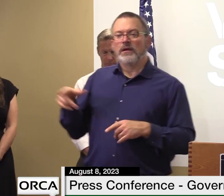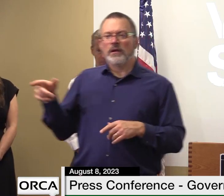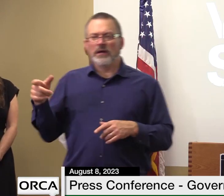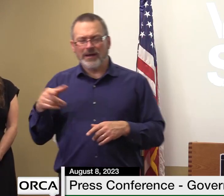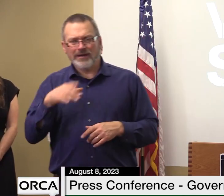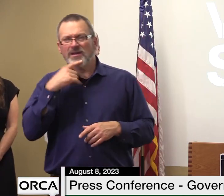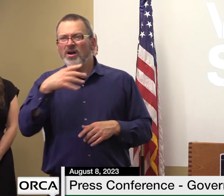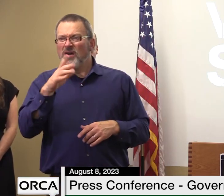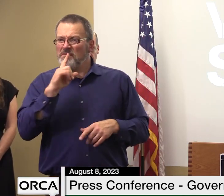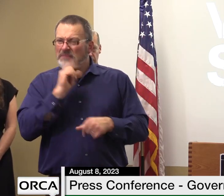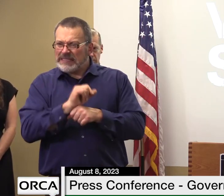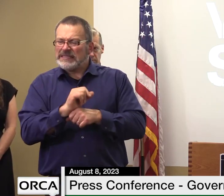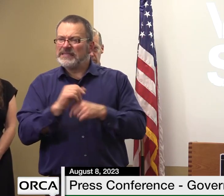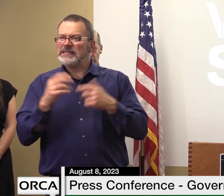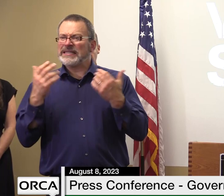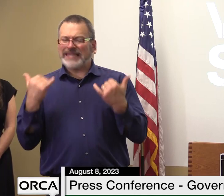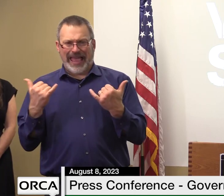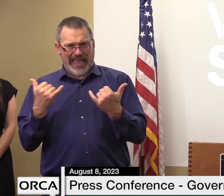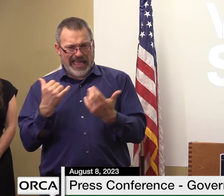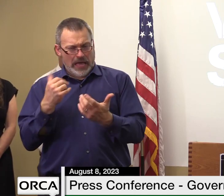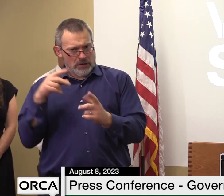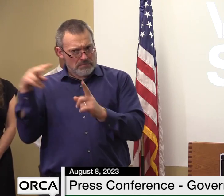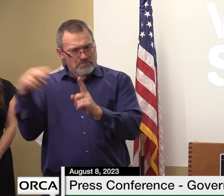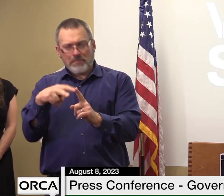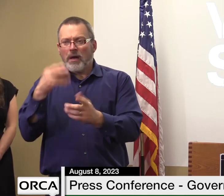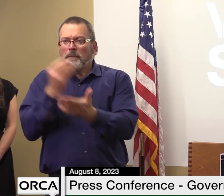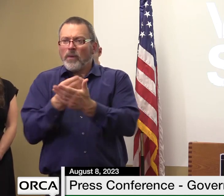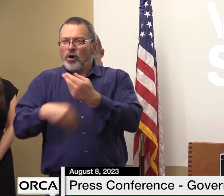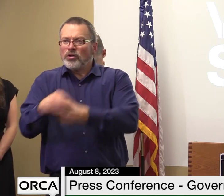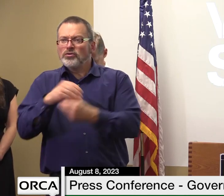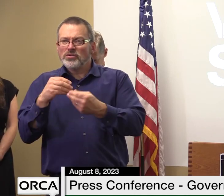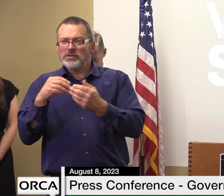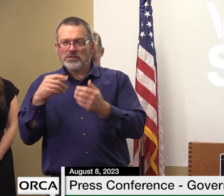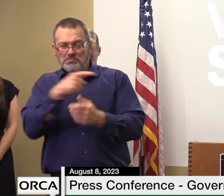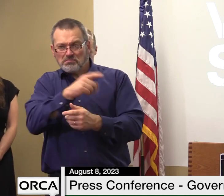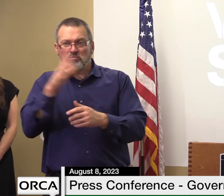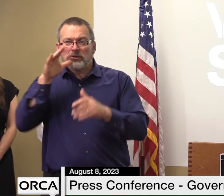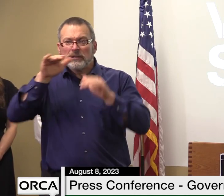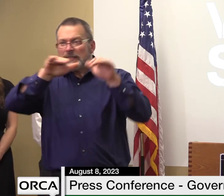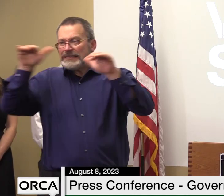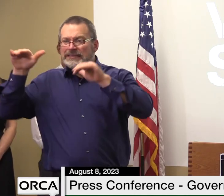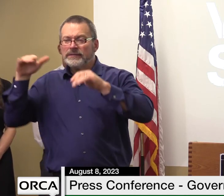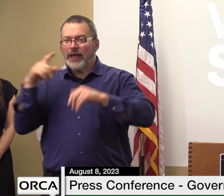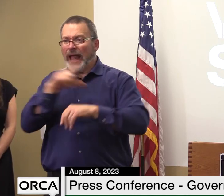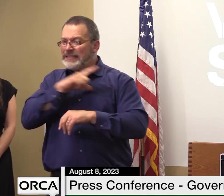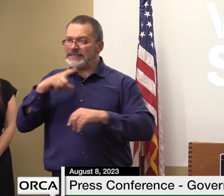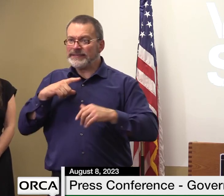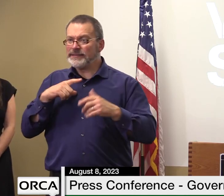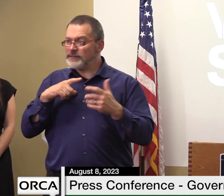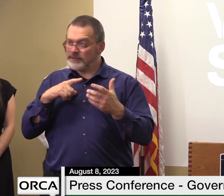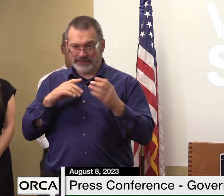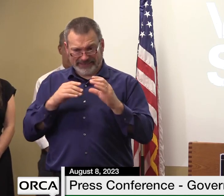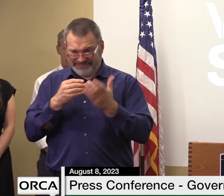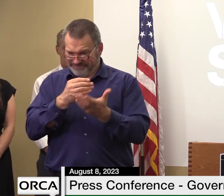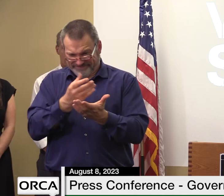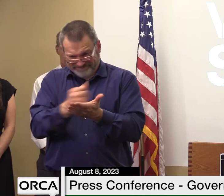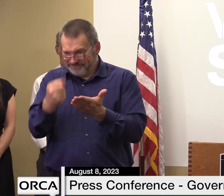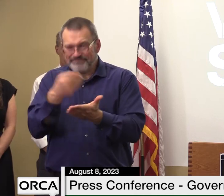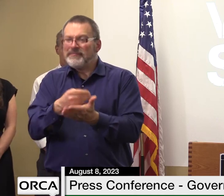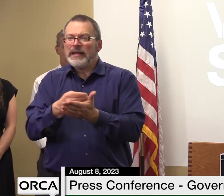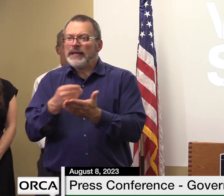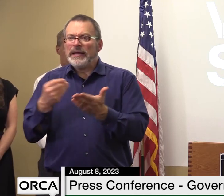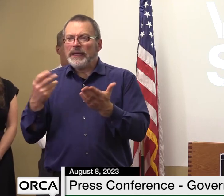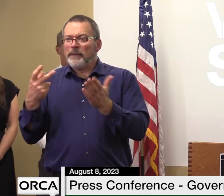legislature this fall will you be asking them to reallocate some of the current funding to flood recovery